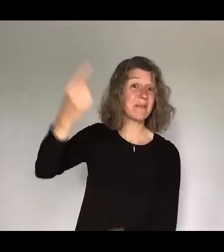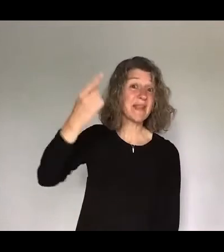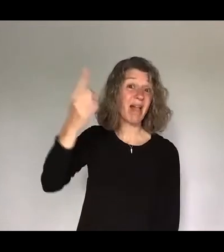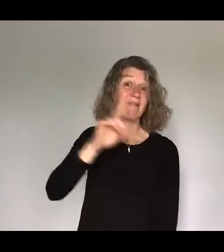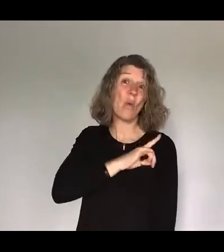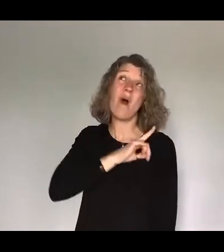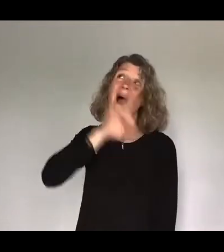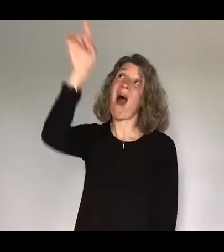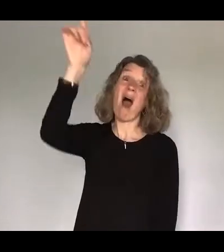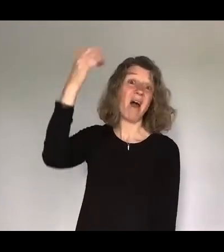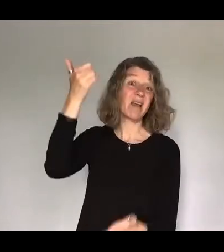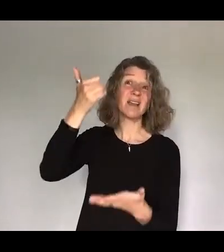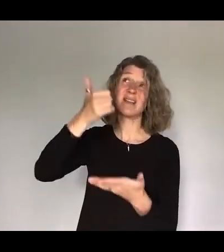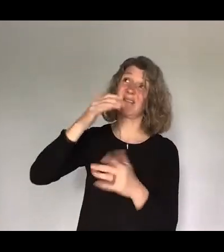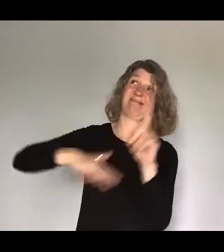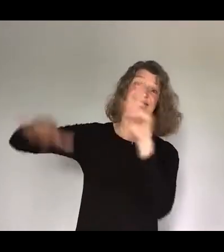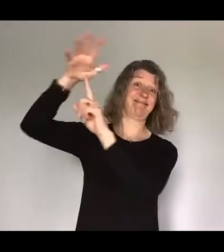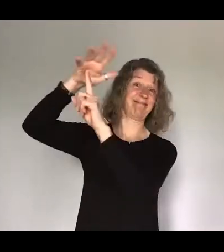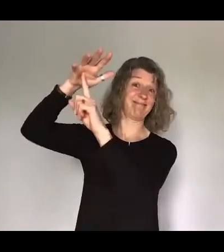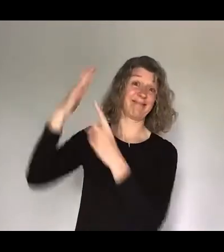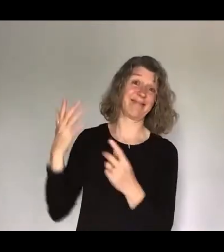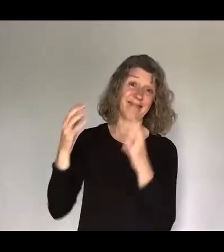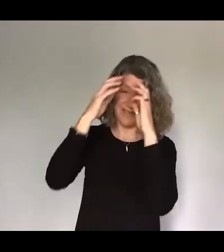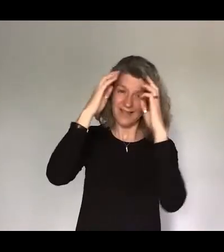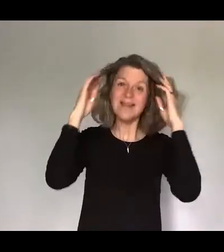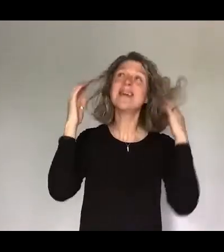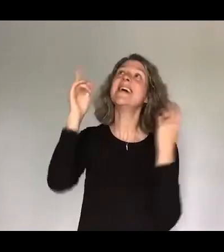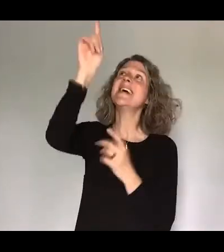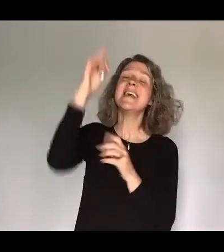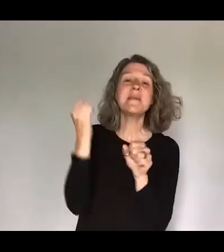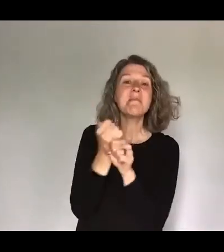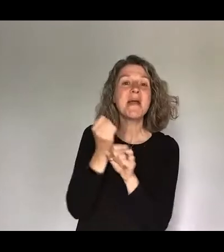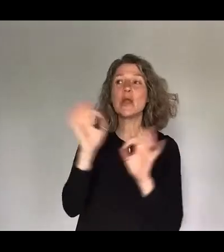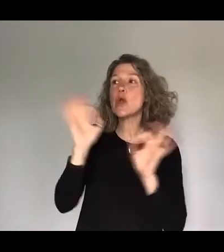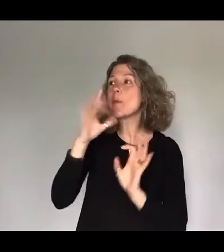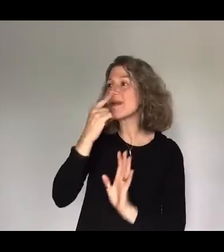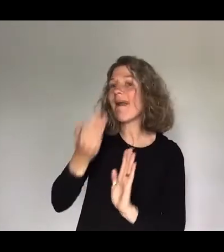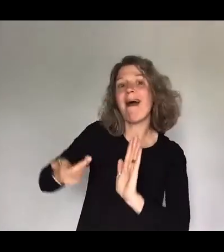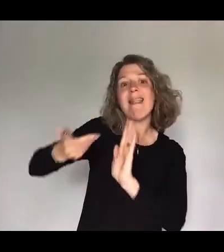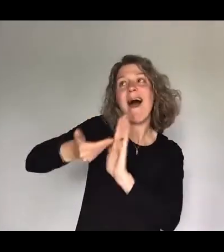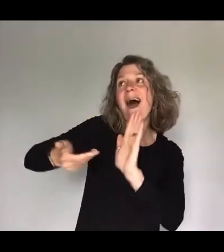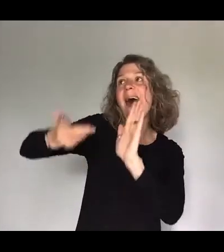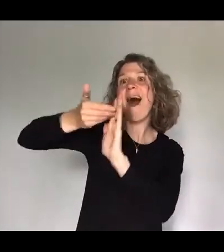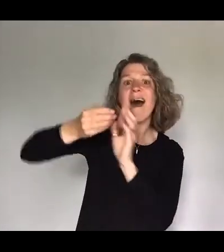he made it so that no one can add to the promise no one can add any value or take any value away from it